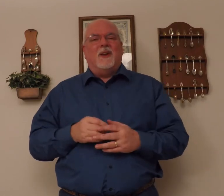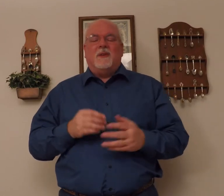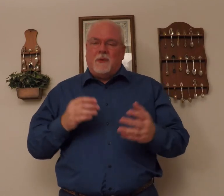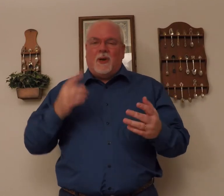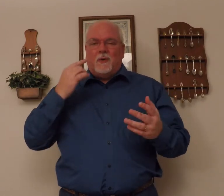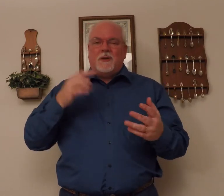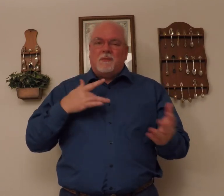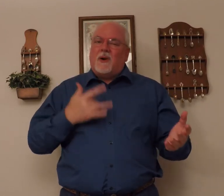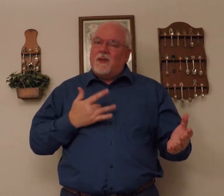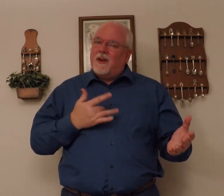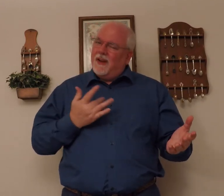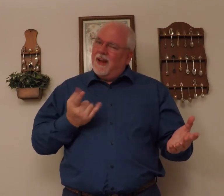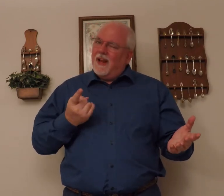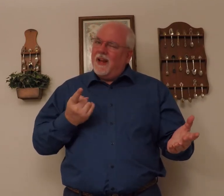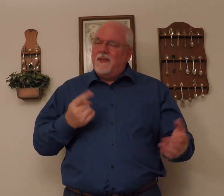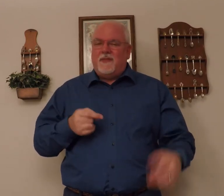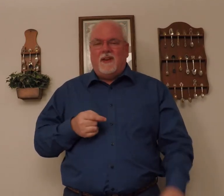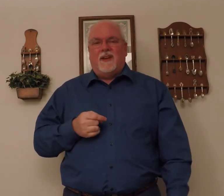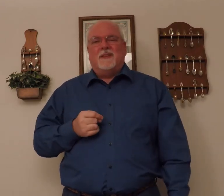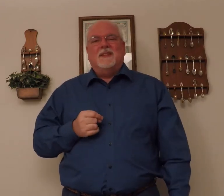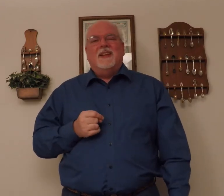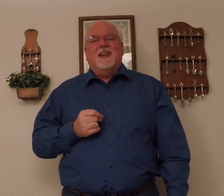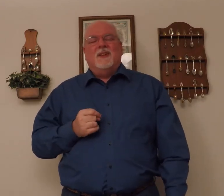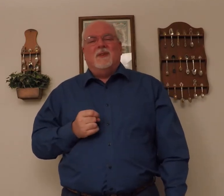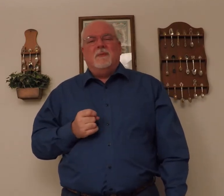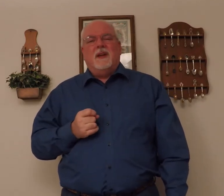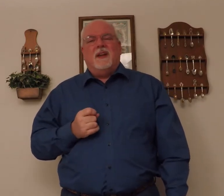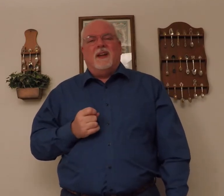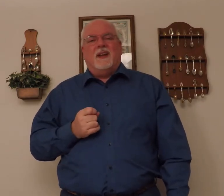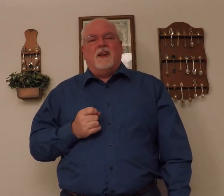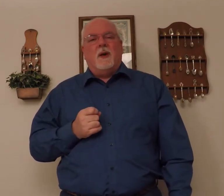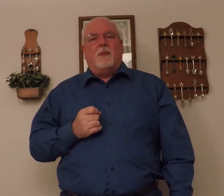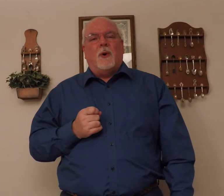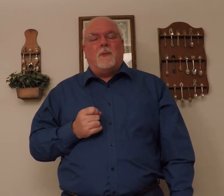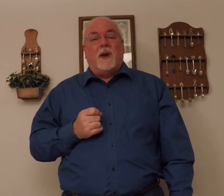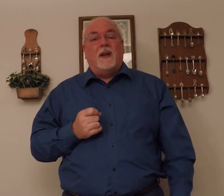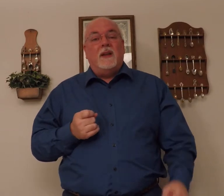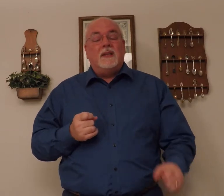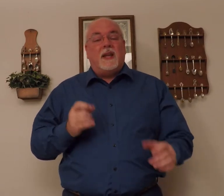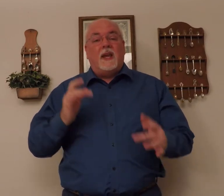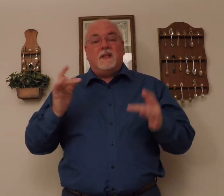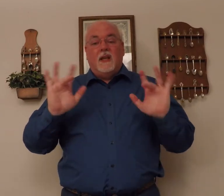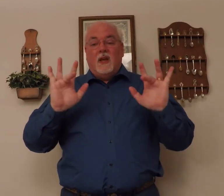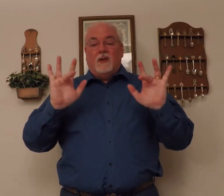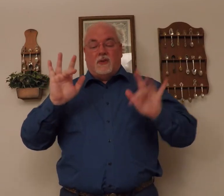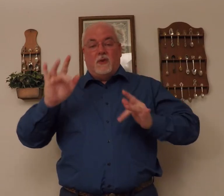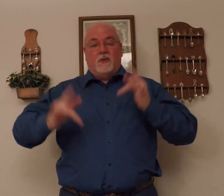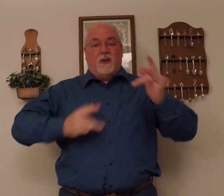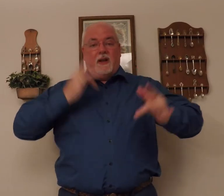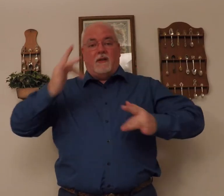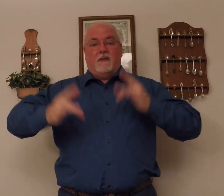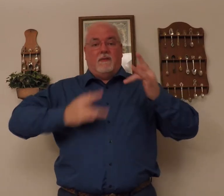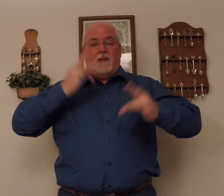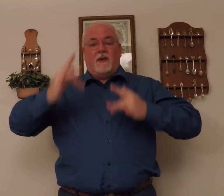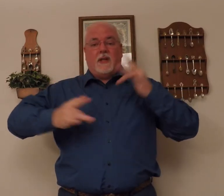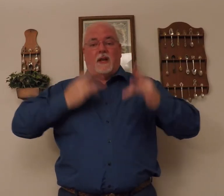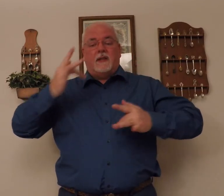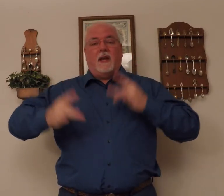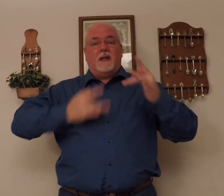You know, just put a little question mark on there. How are you feeling? Would be appropriate. In this case, two fingers out like that,